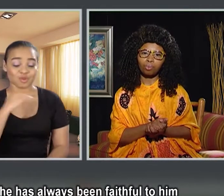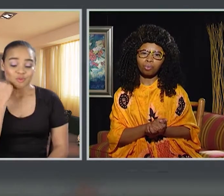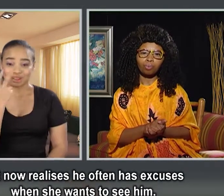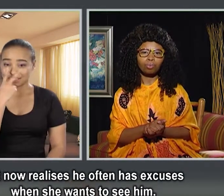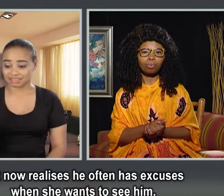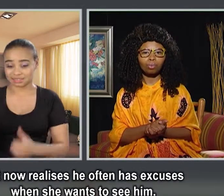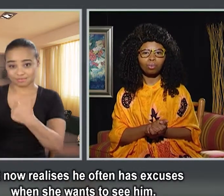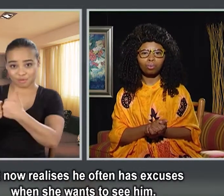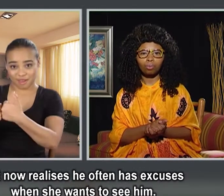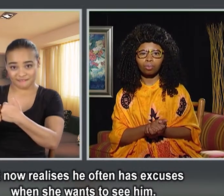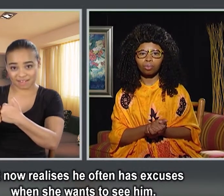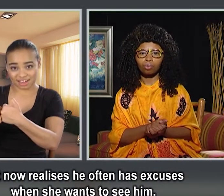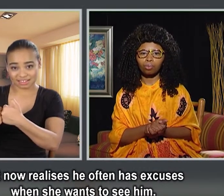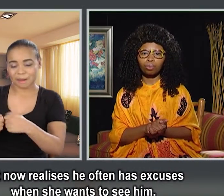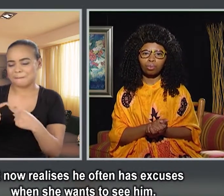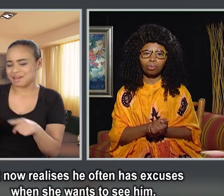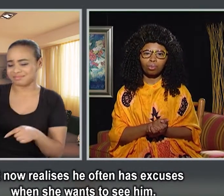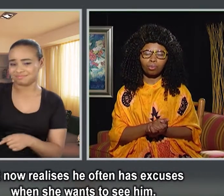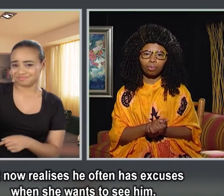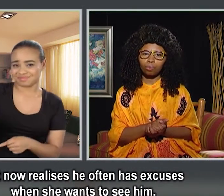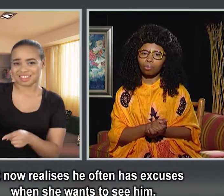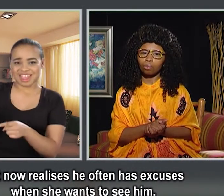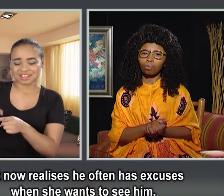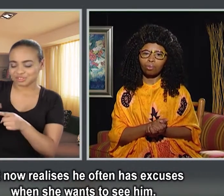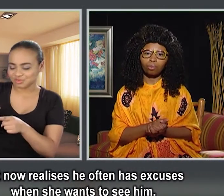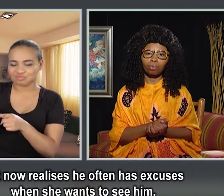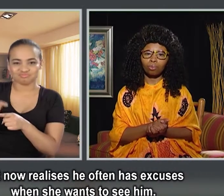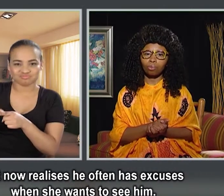but now realises he often has excuses when she wants to see him.